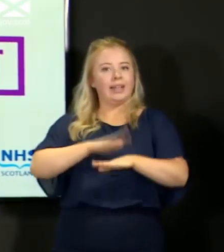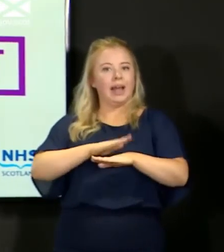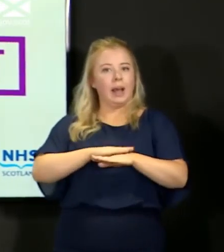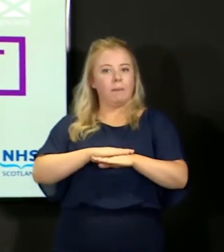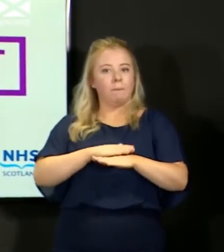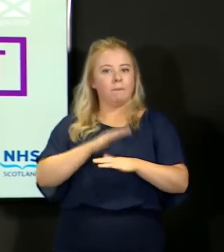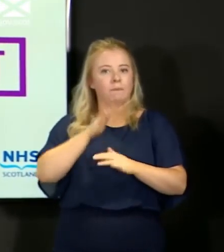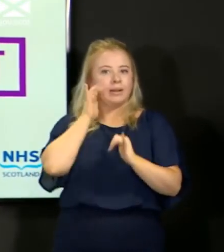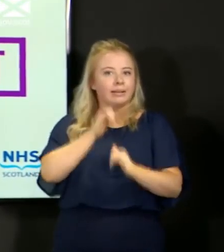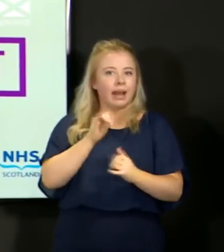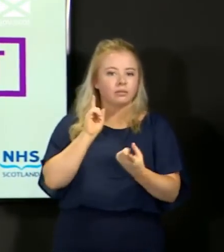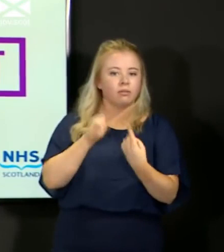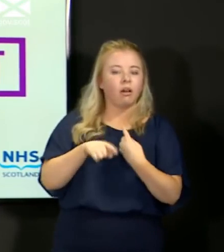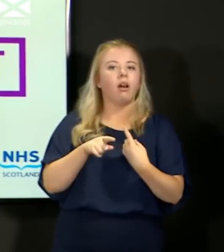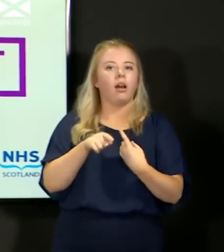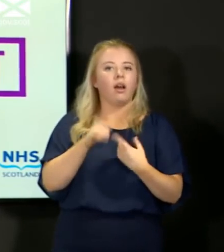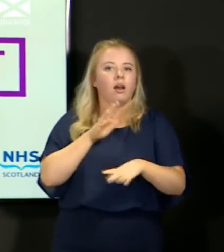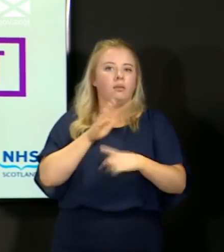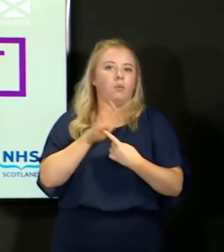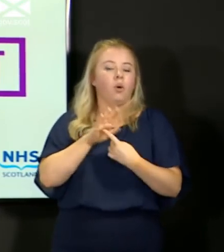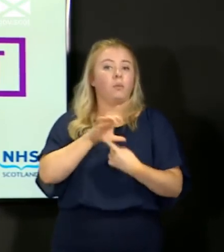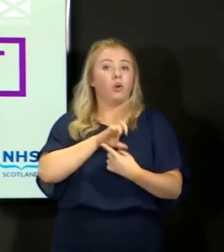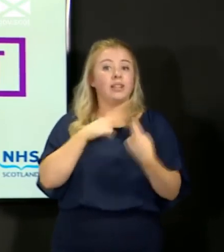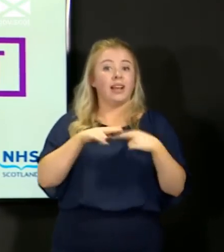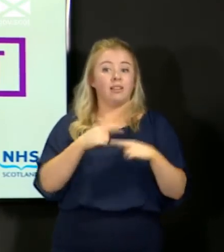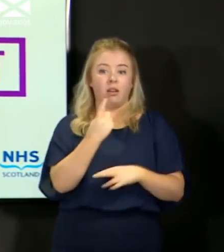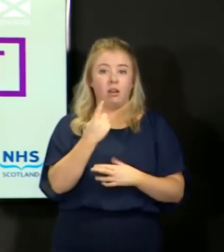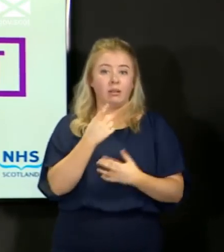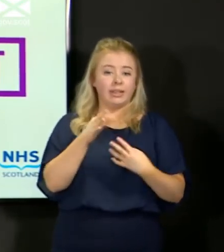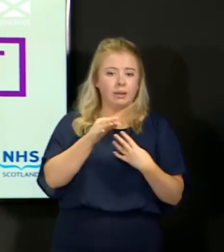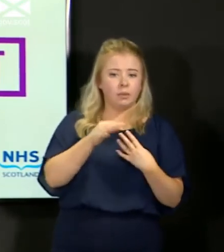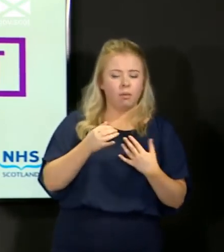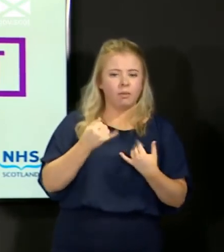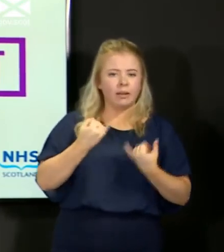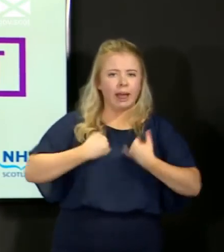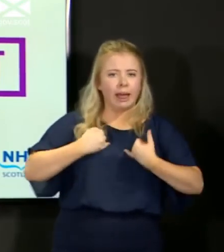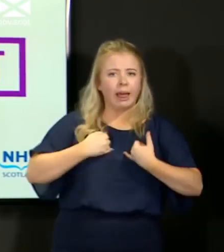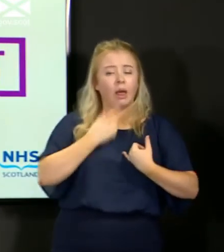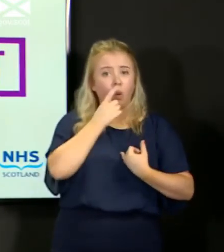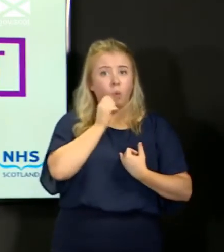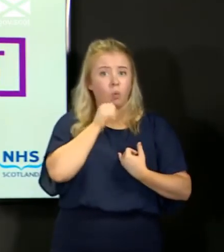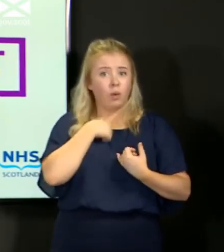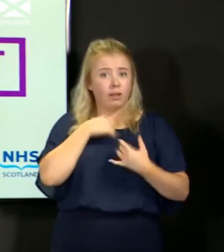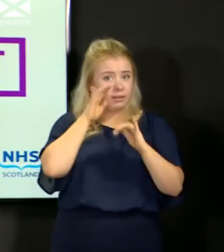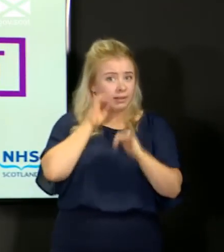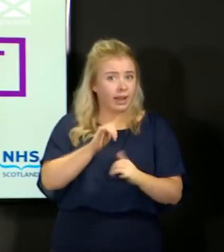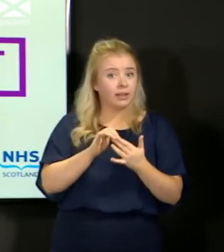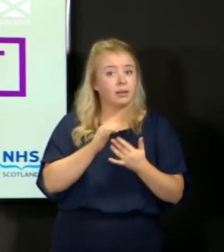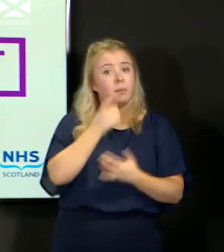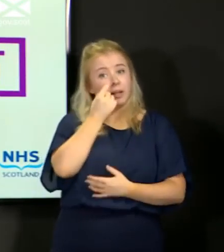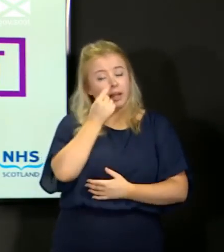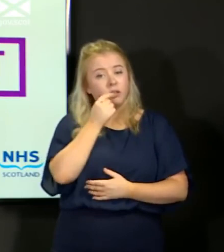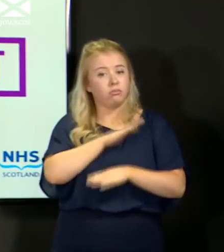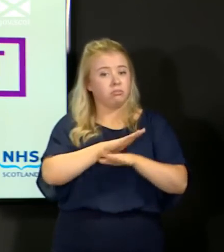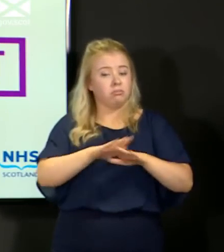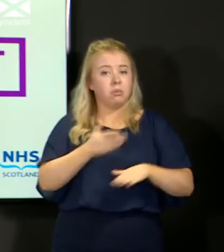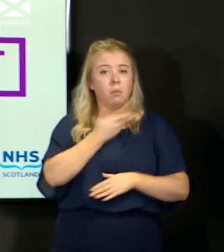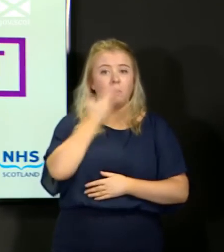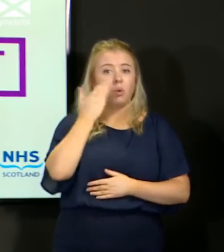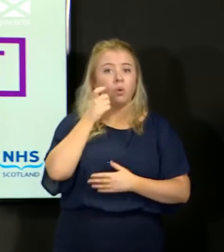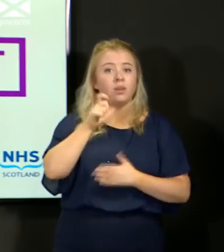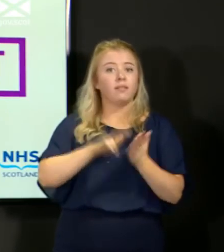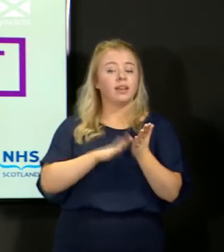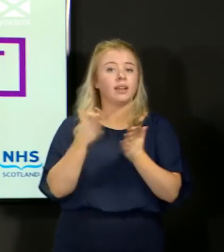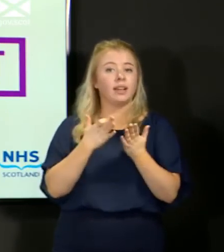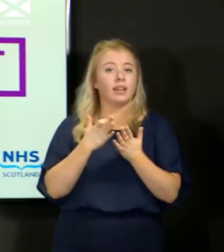possible. Because remember, if someone has symptoms, they will be tested. They might test negative, in which case their close contacts